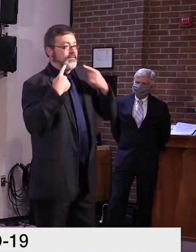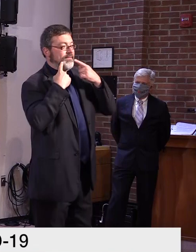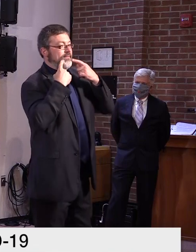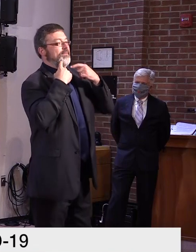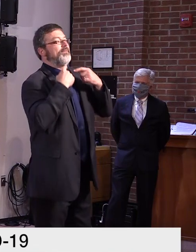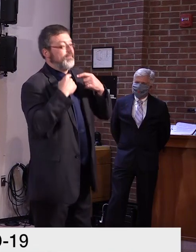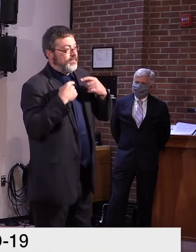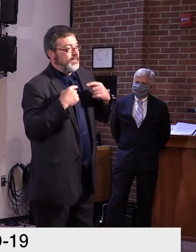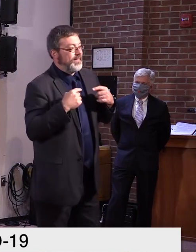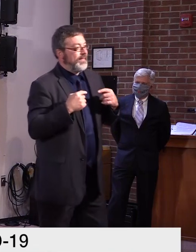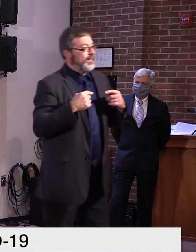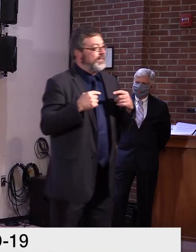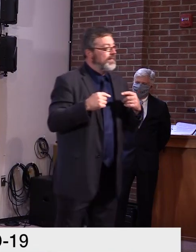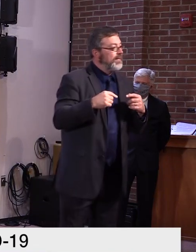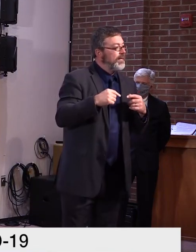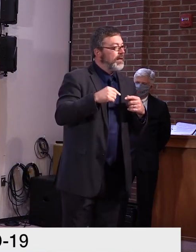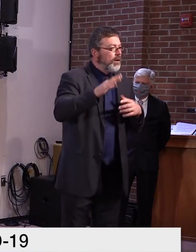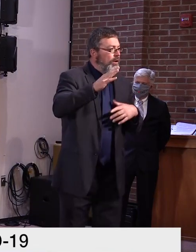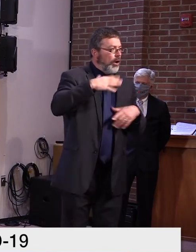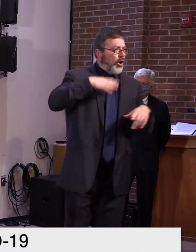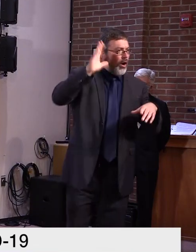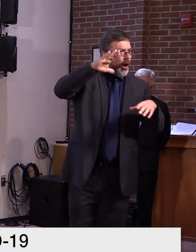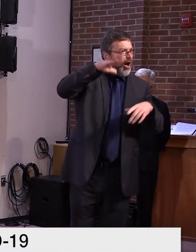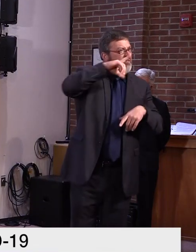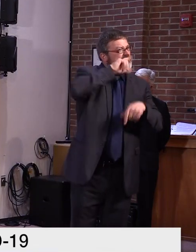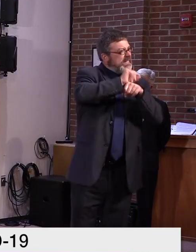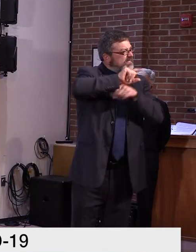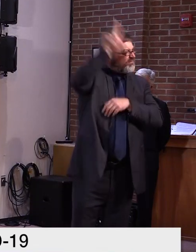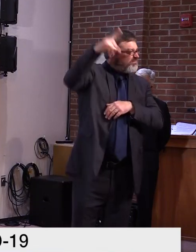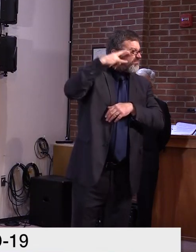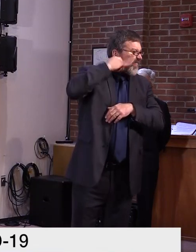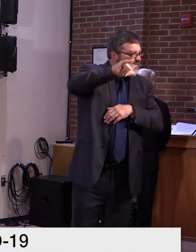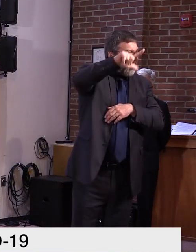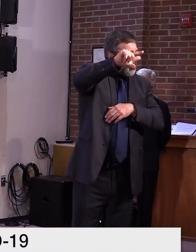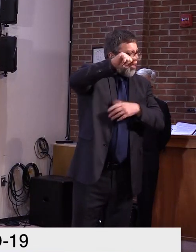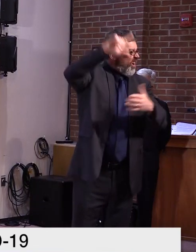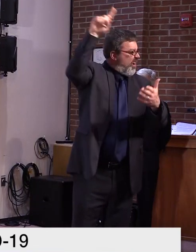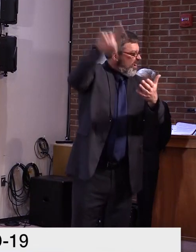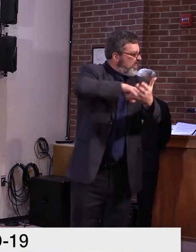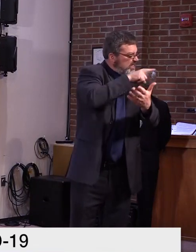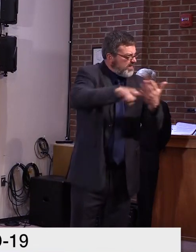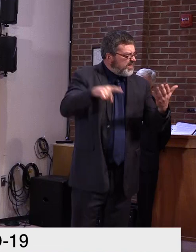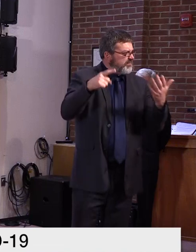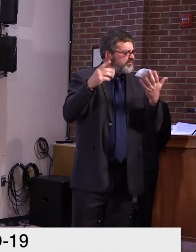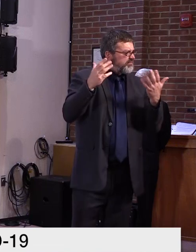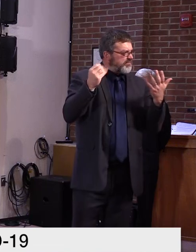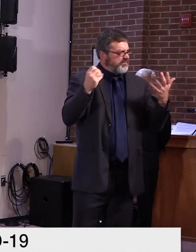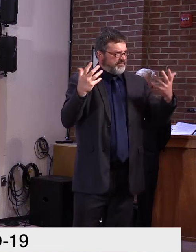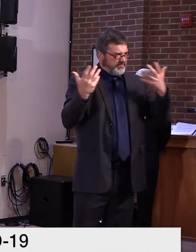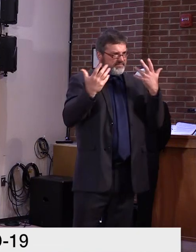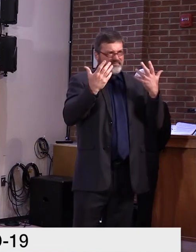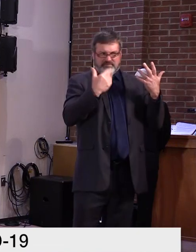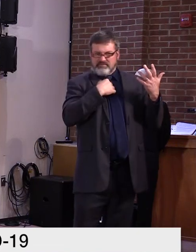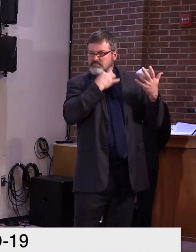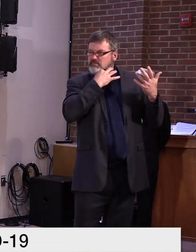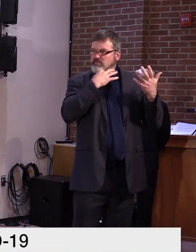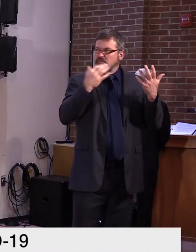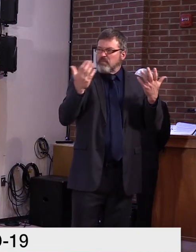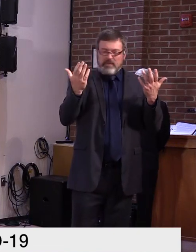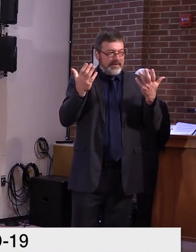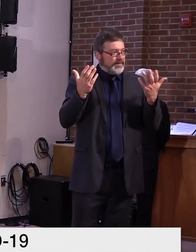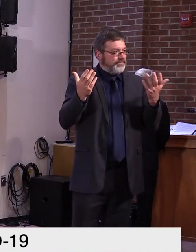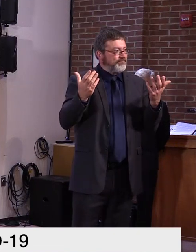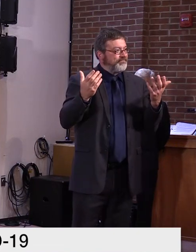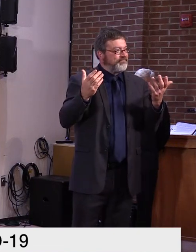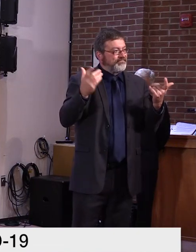-or-treating and Halloween events. I'm just curious if there's been any discussion on that regard. Yeah, no, it's appropriate to have the conversation